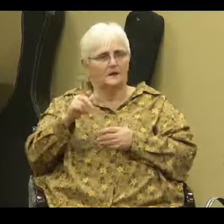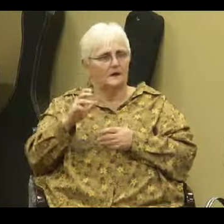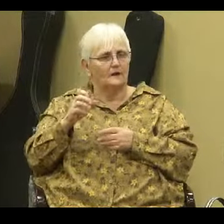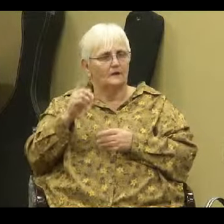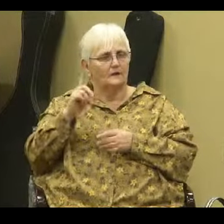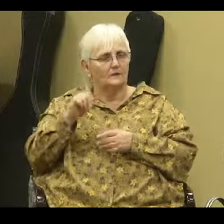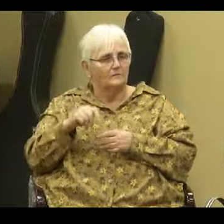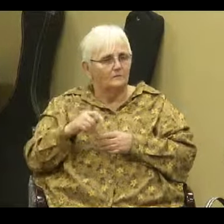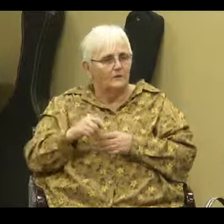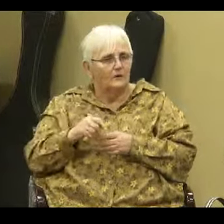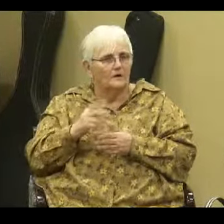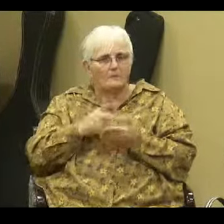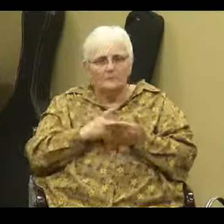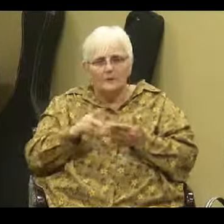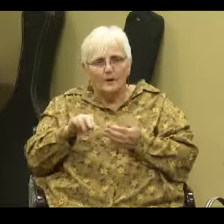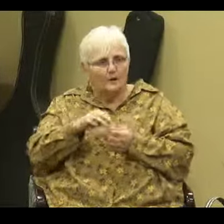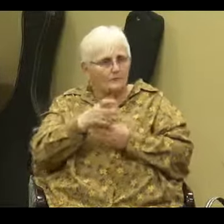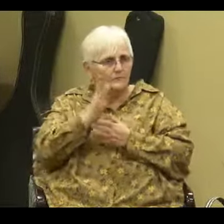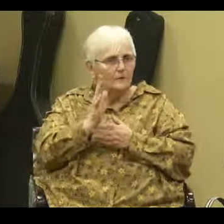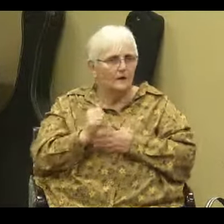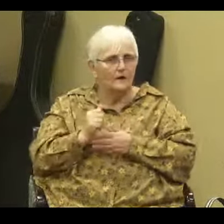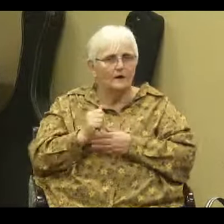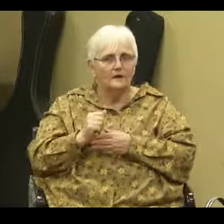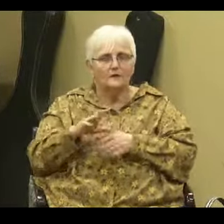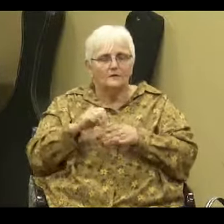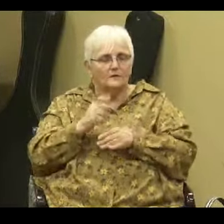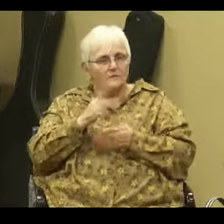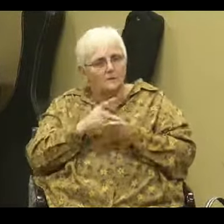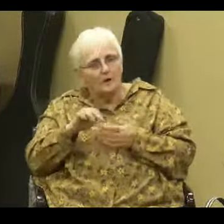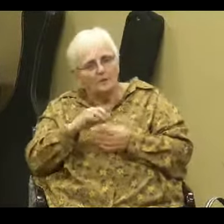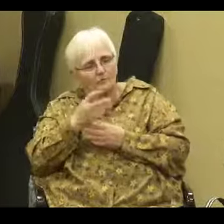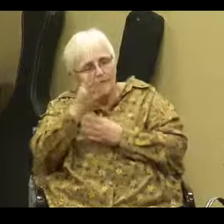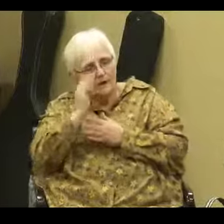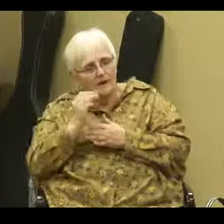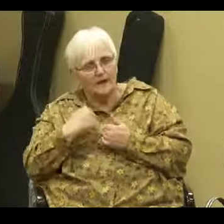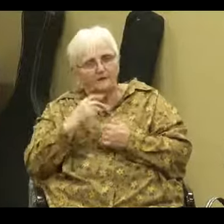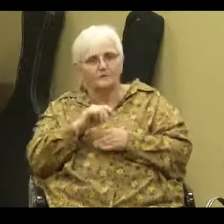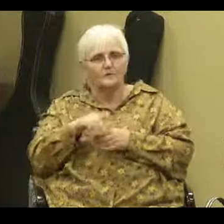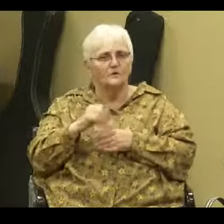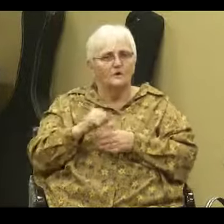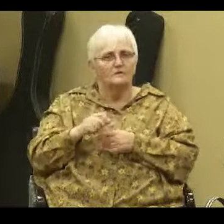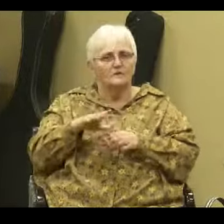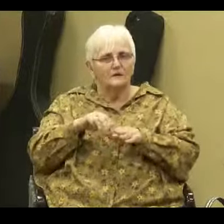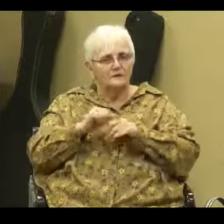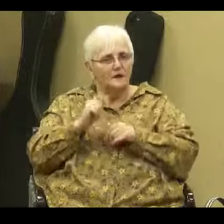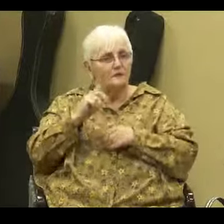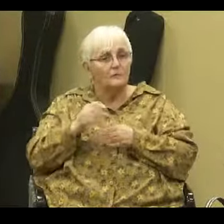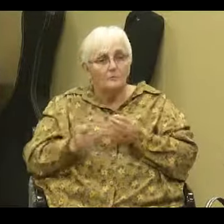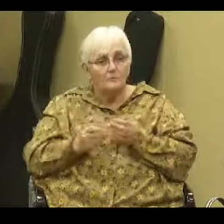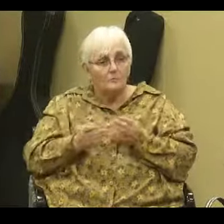part of God don't settle for part of what he has for you don't even settle for most of what he has for you